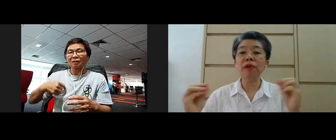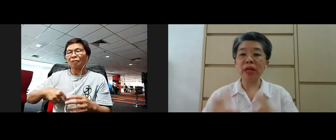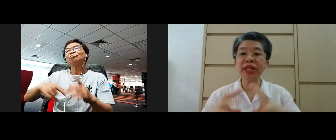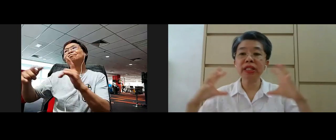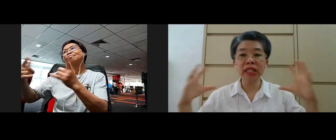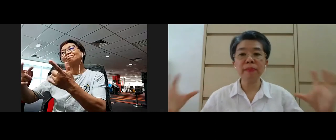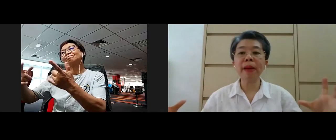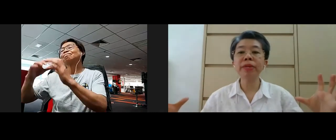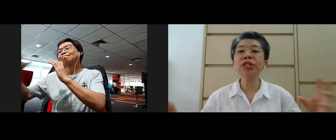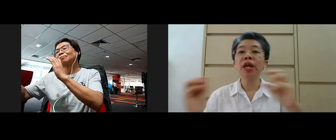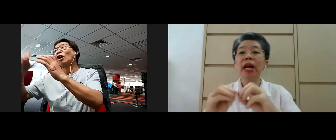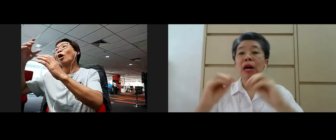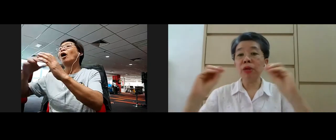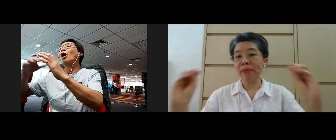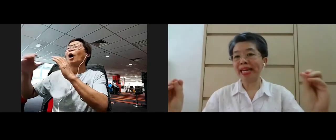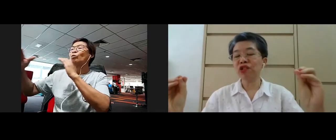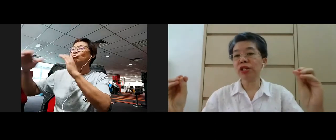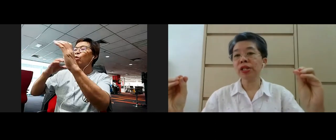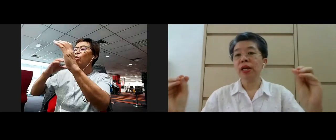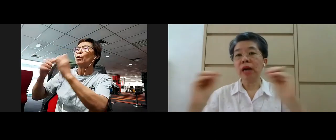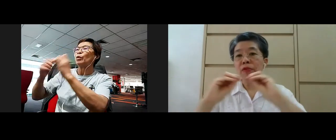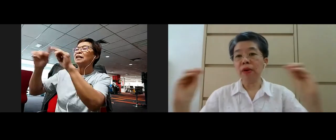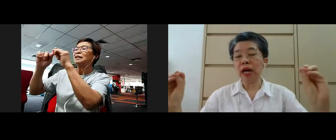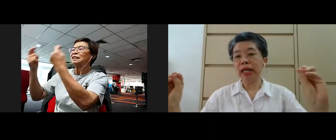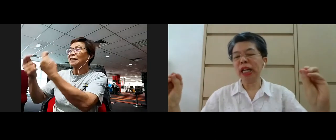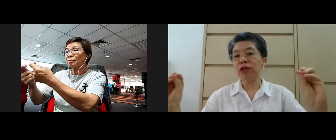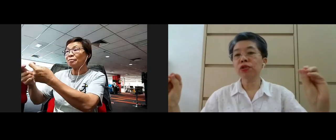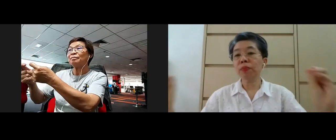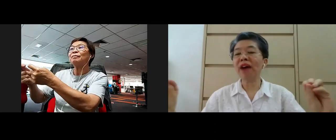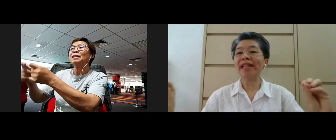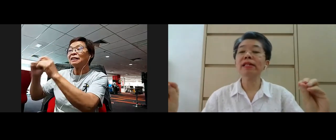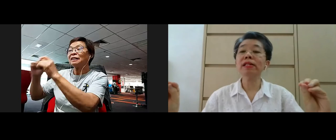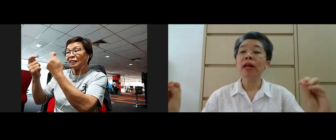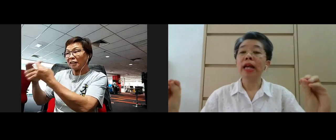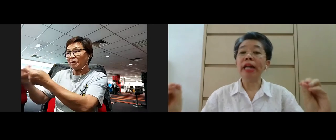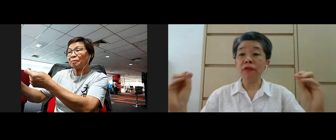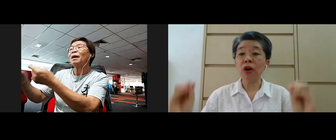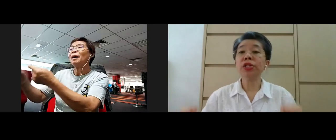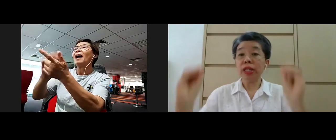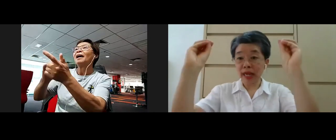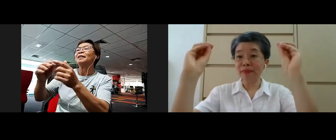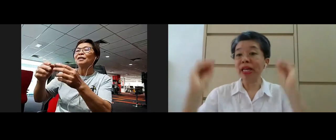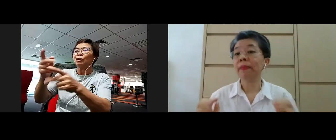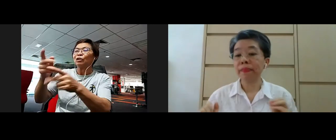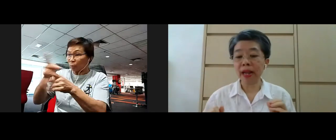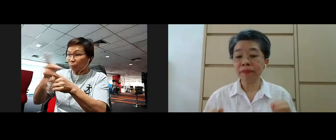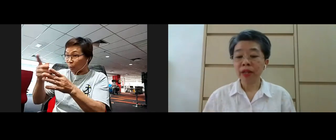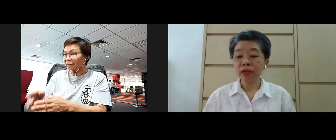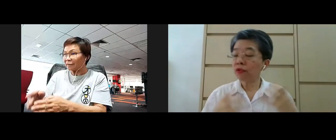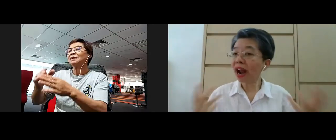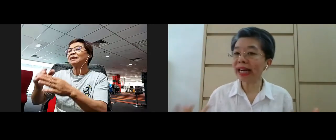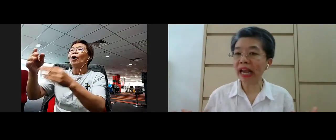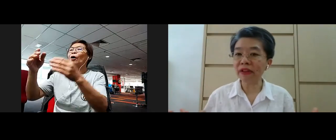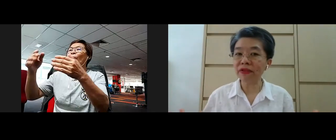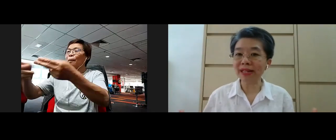with our immediate team members our managers our you know supervisors and of course the company yeah